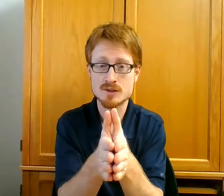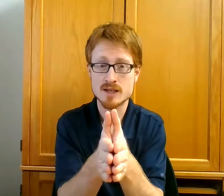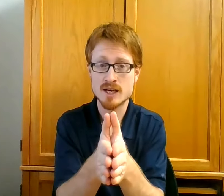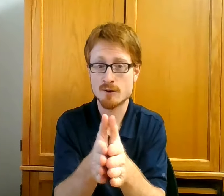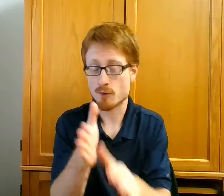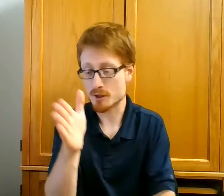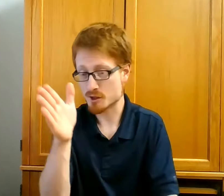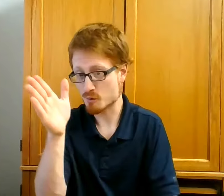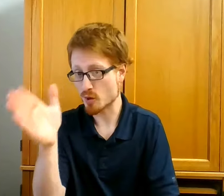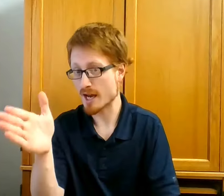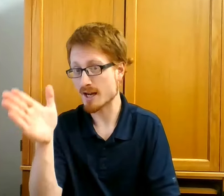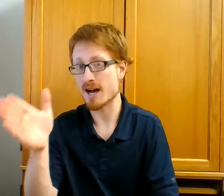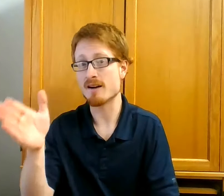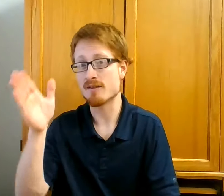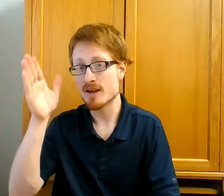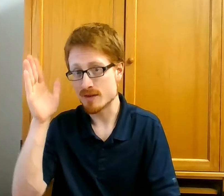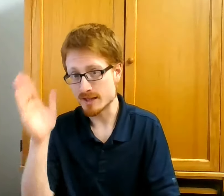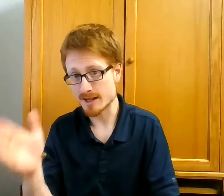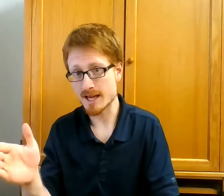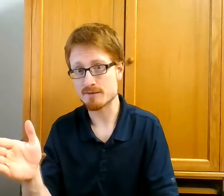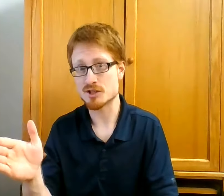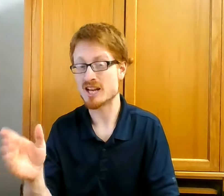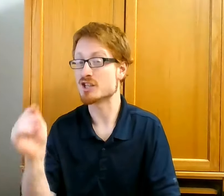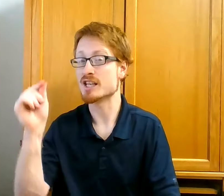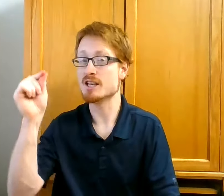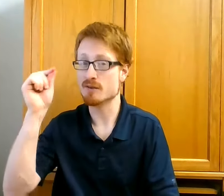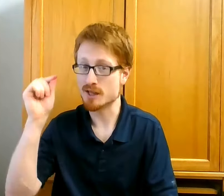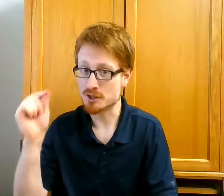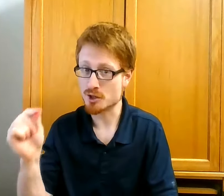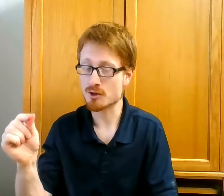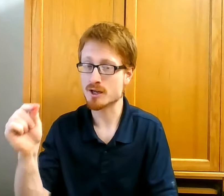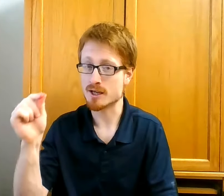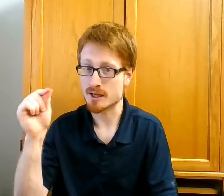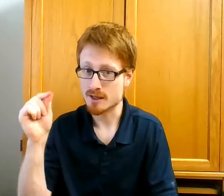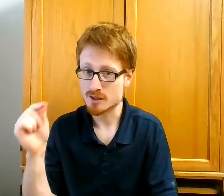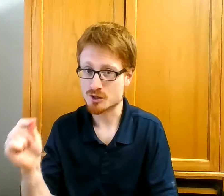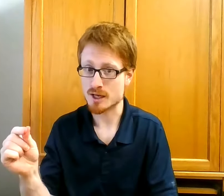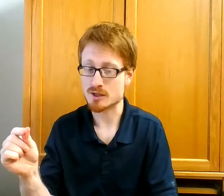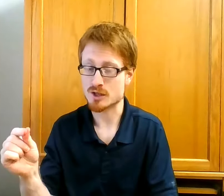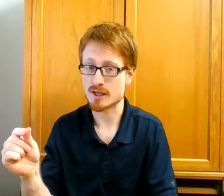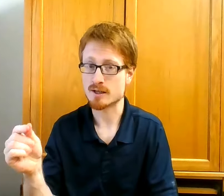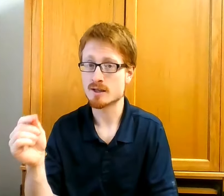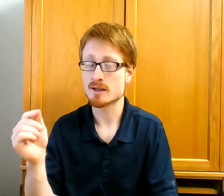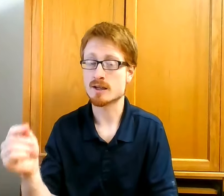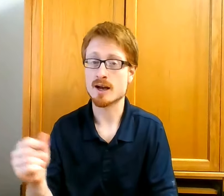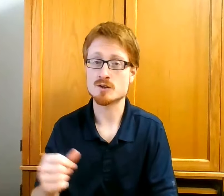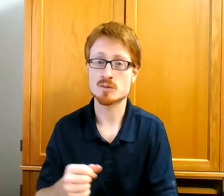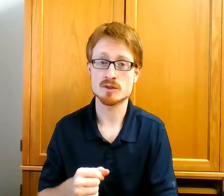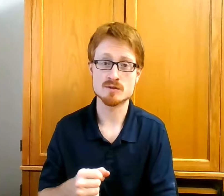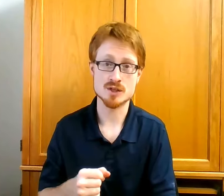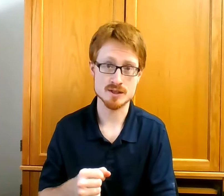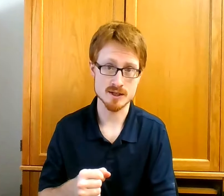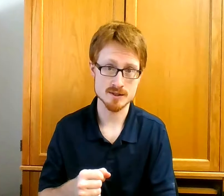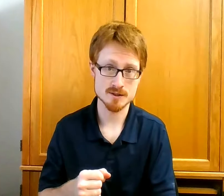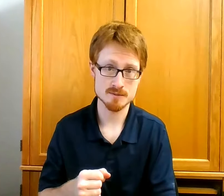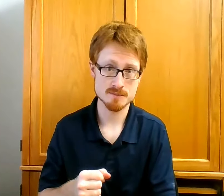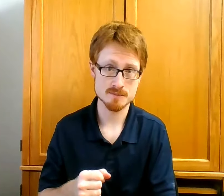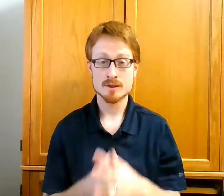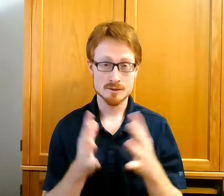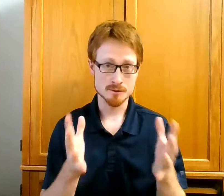and for the spread of the life-changing, even eternity-changing gospel of Jesus? Dear